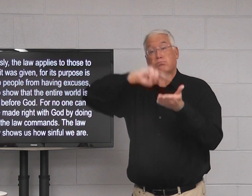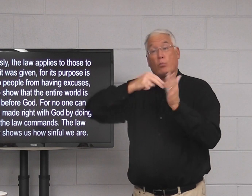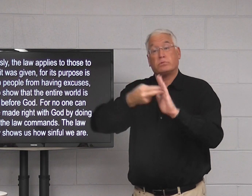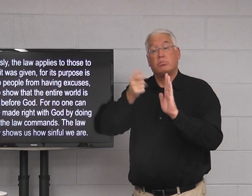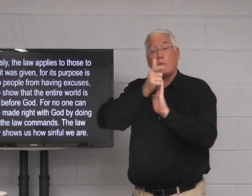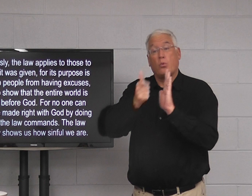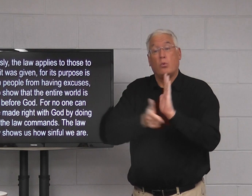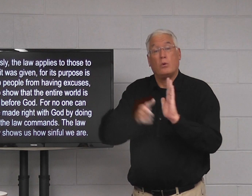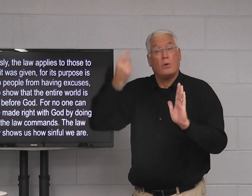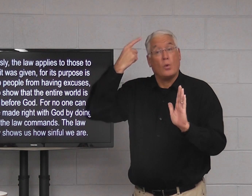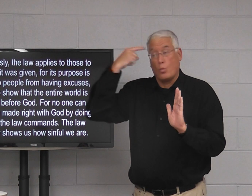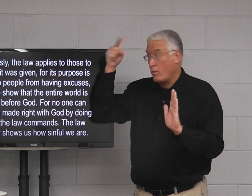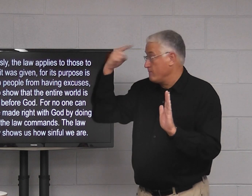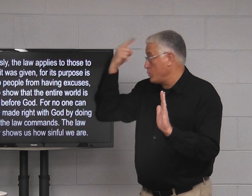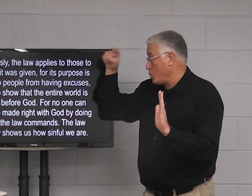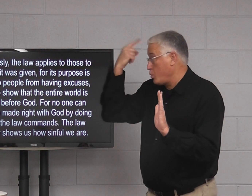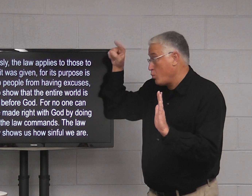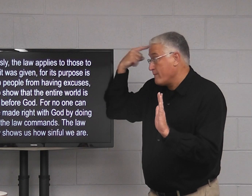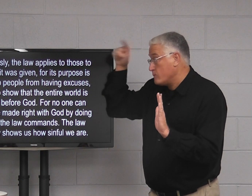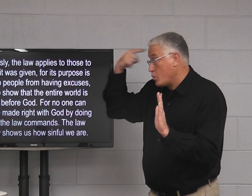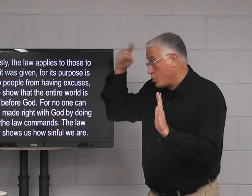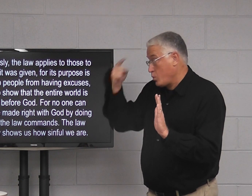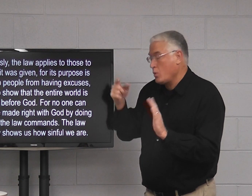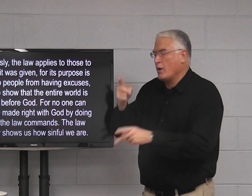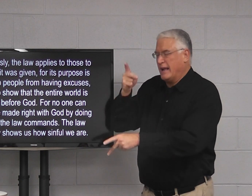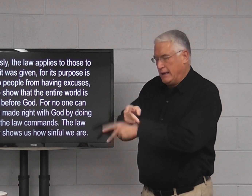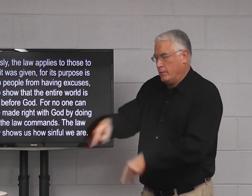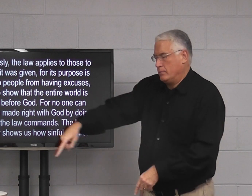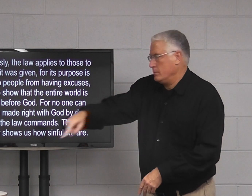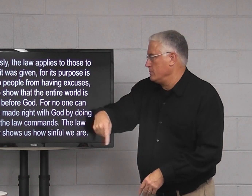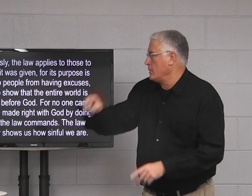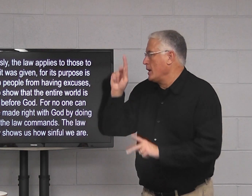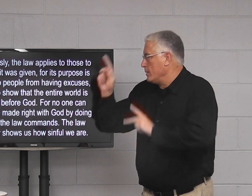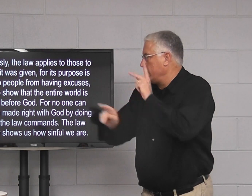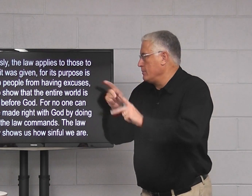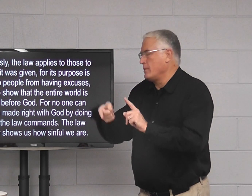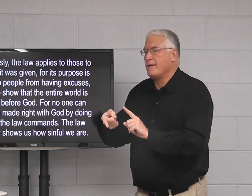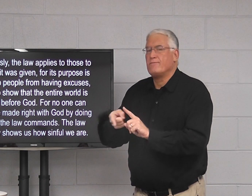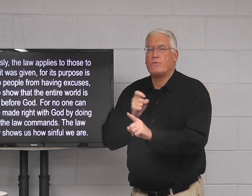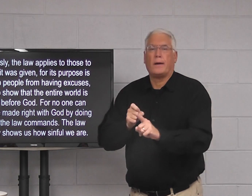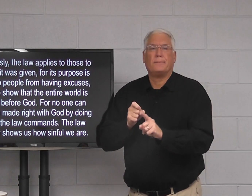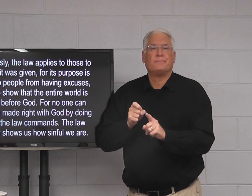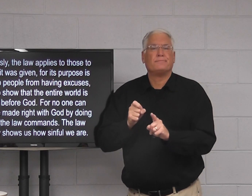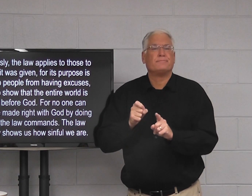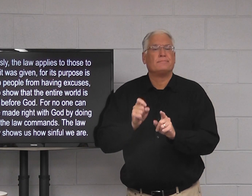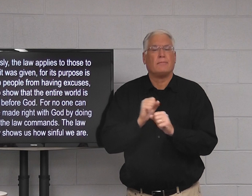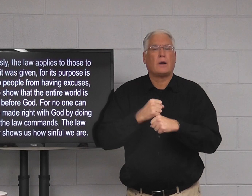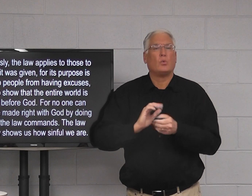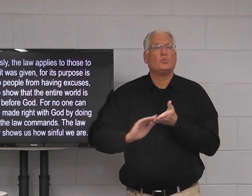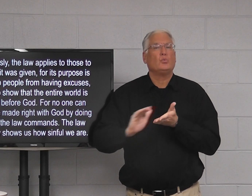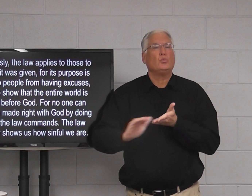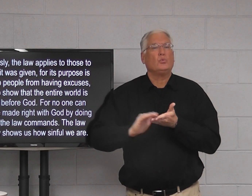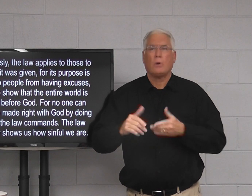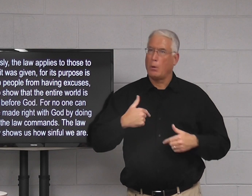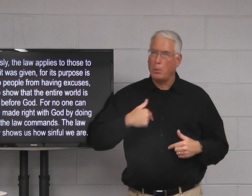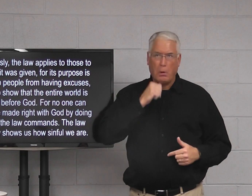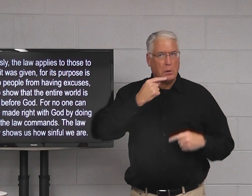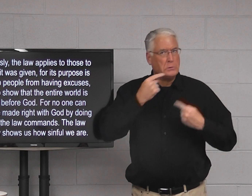For the purpose of the law, what was it for? It was to keep people from making excuses,